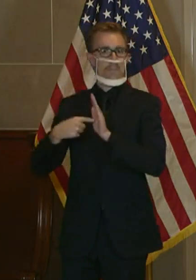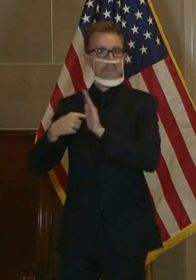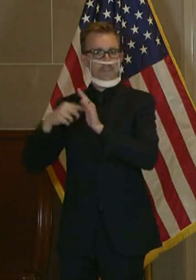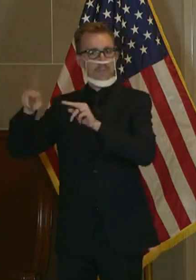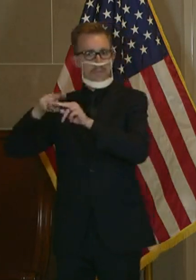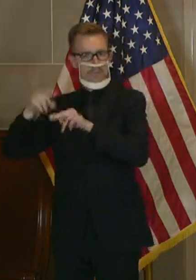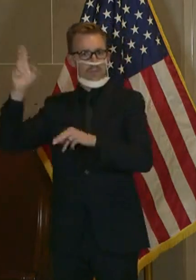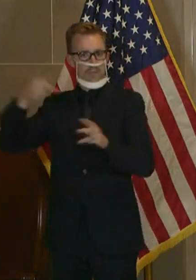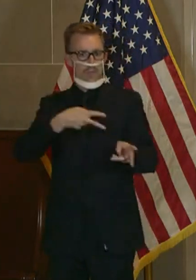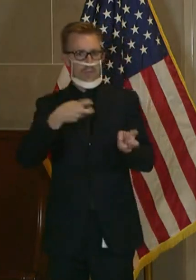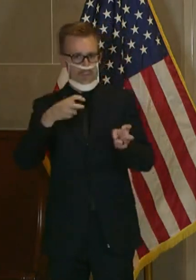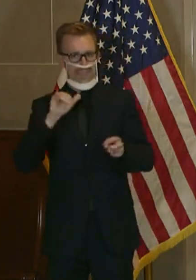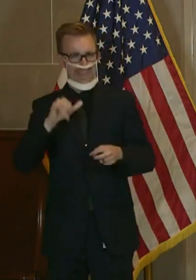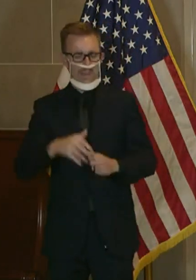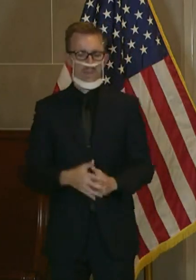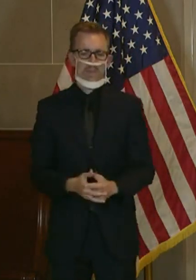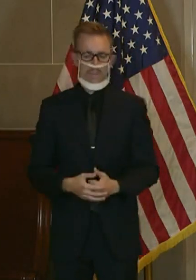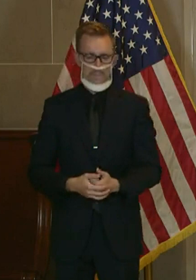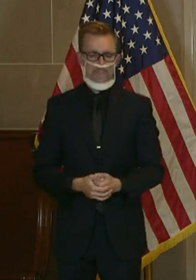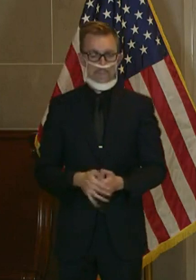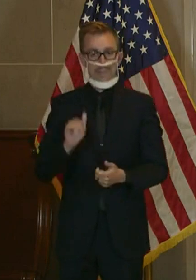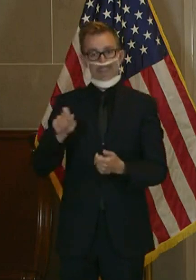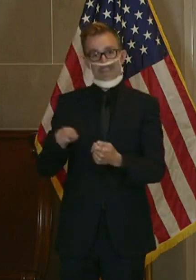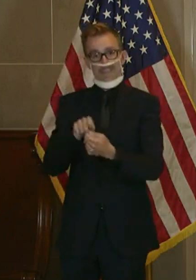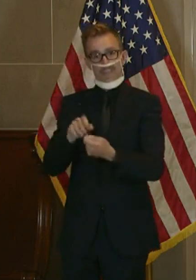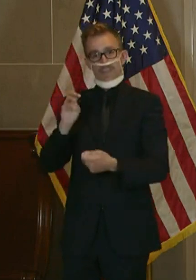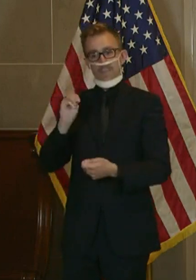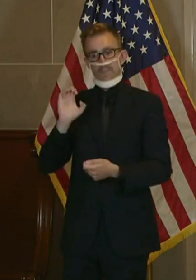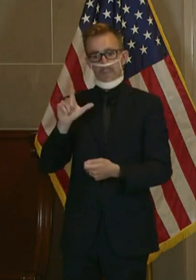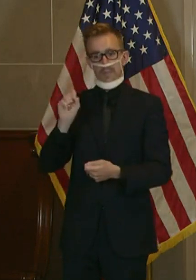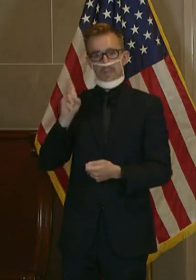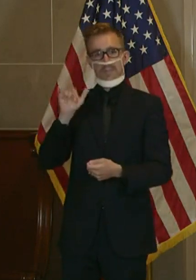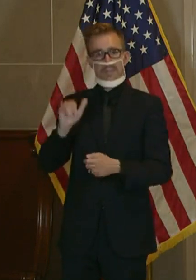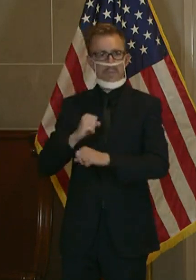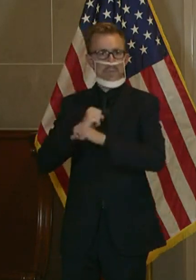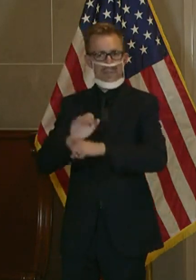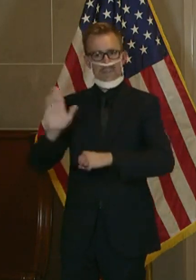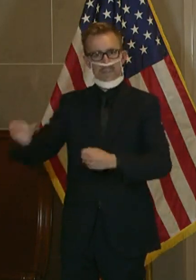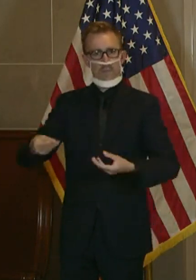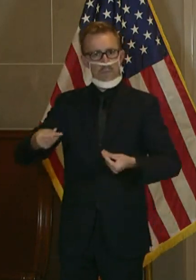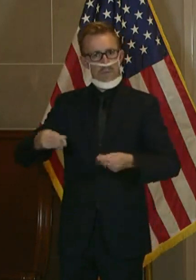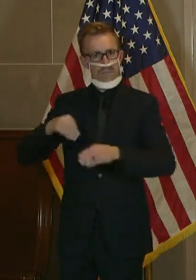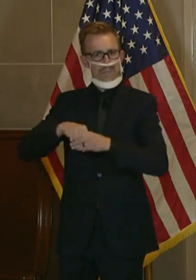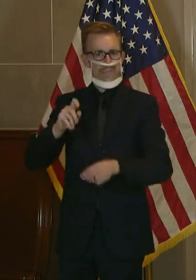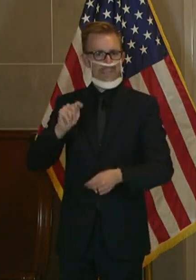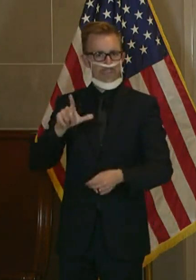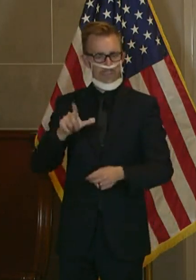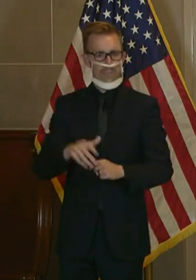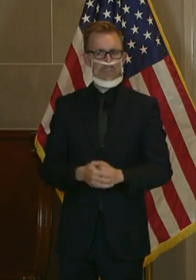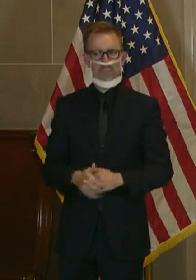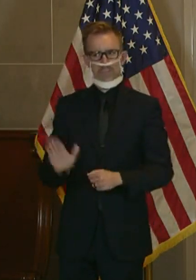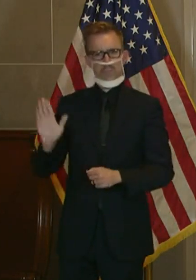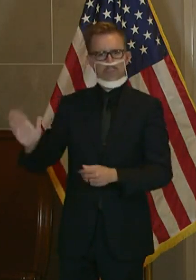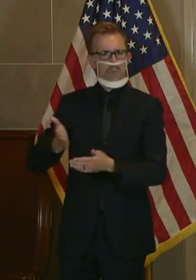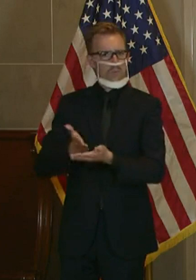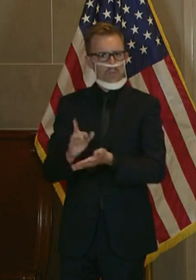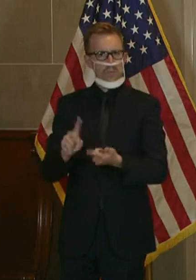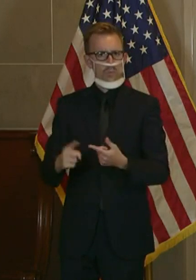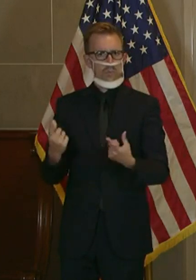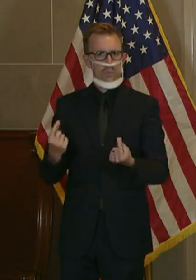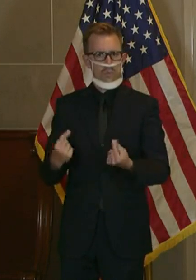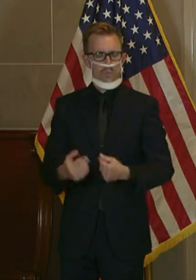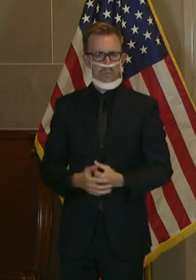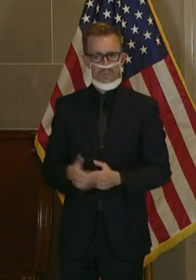which is the exact one the McCloskeys were defending their property with in St. Louis, which they had every right to do